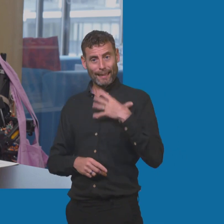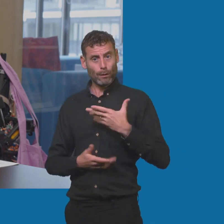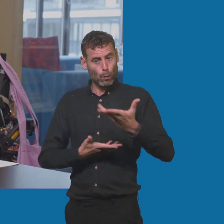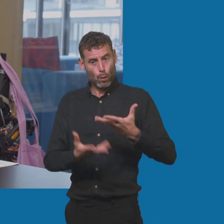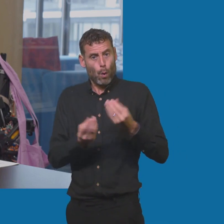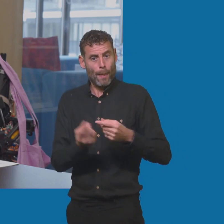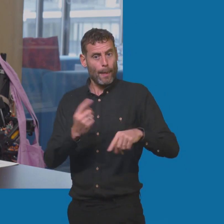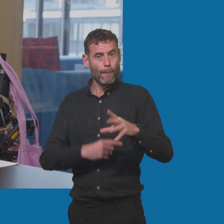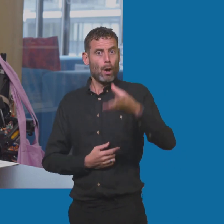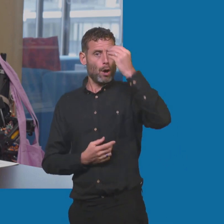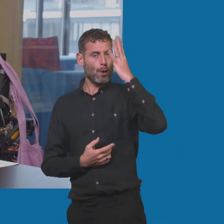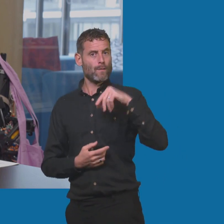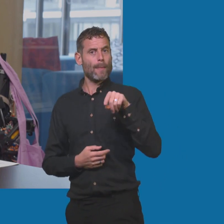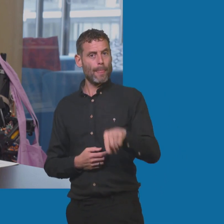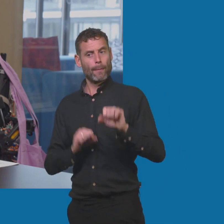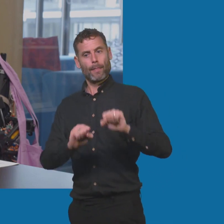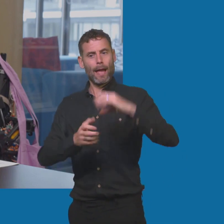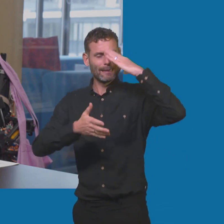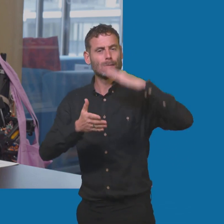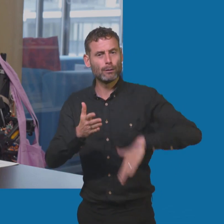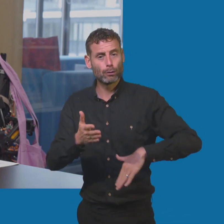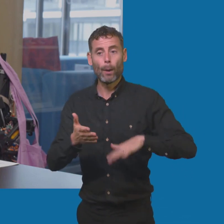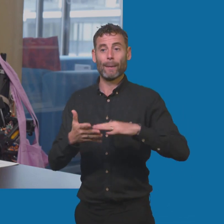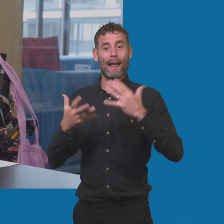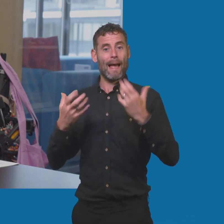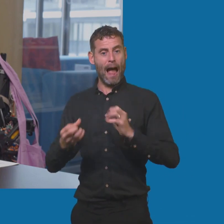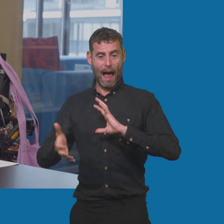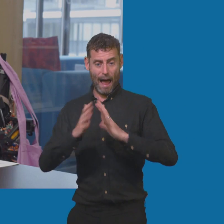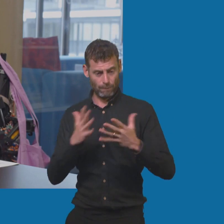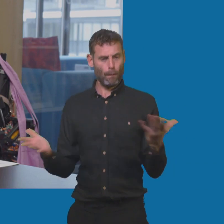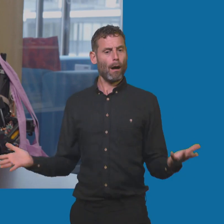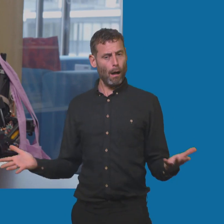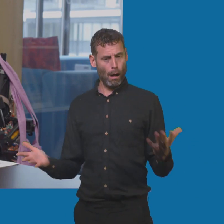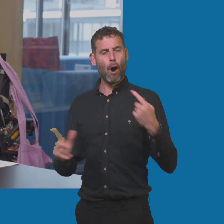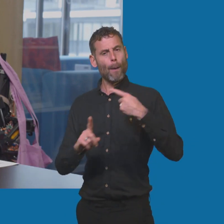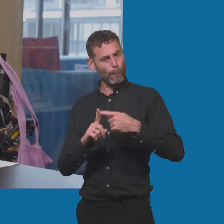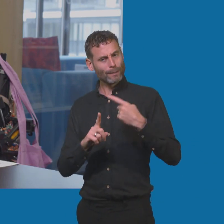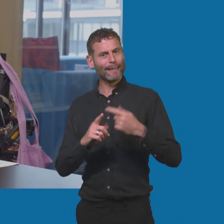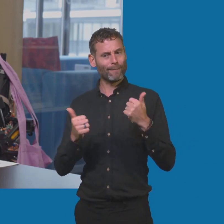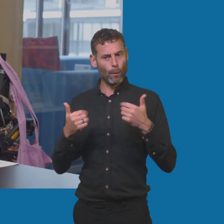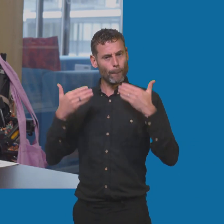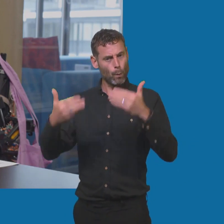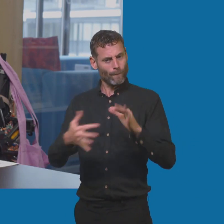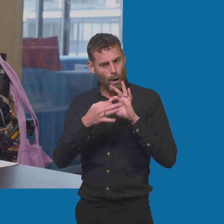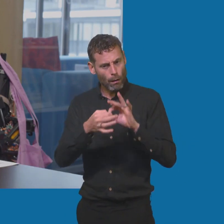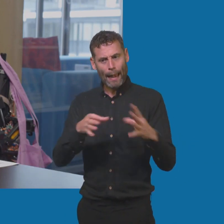exactly the same. And that can only be a positive when it comes to diversity and inclusion when we're talking about such serious